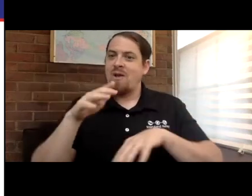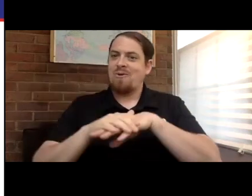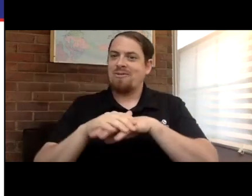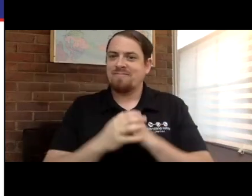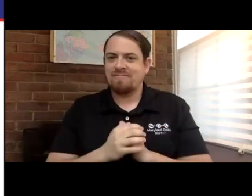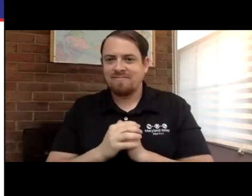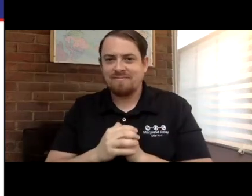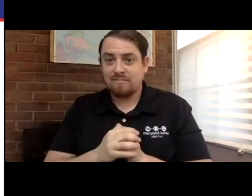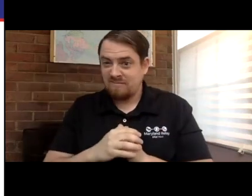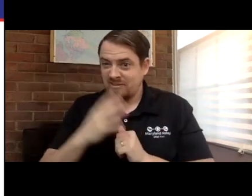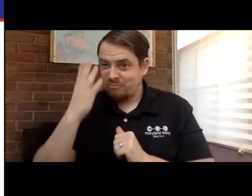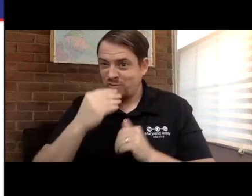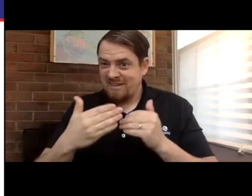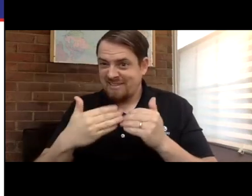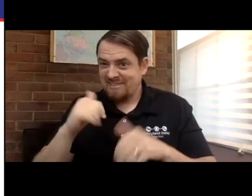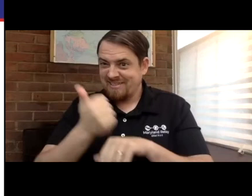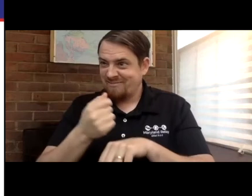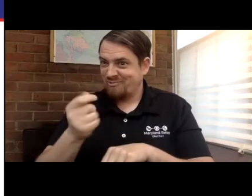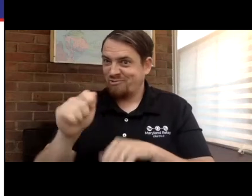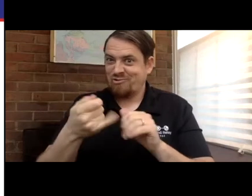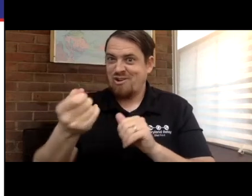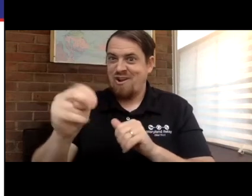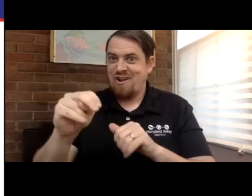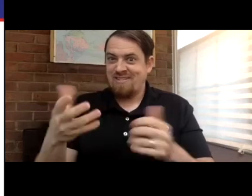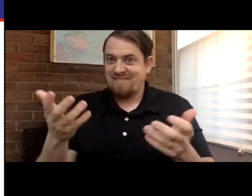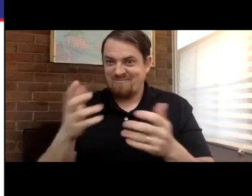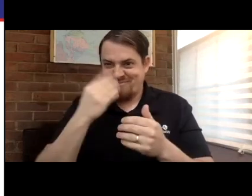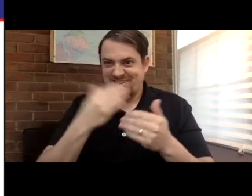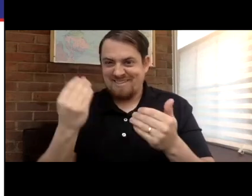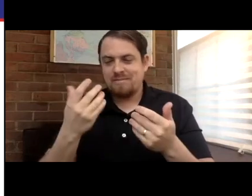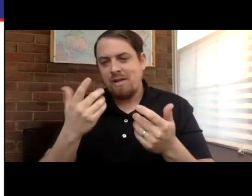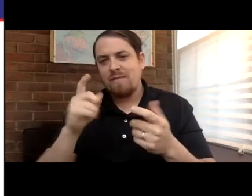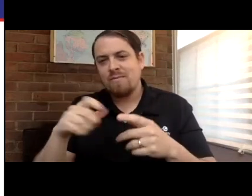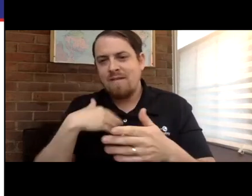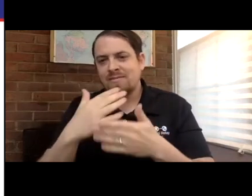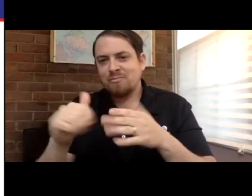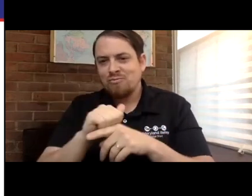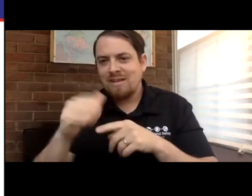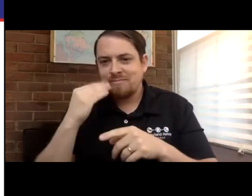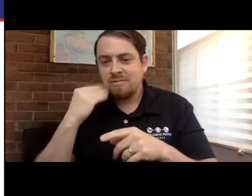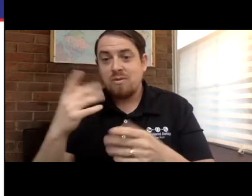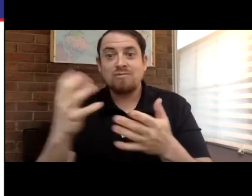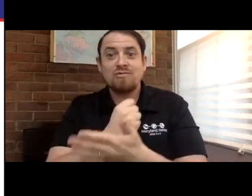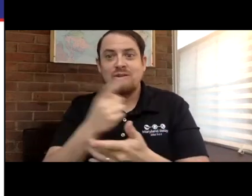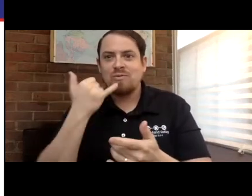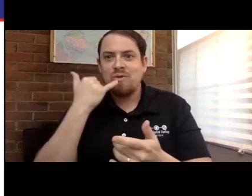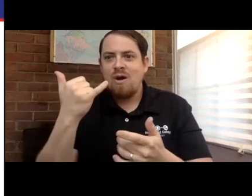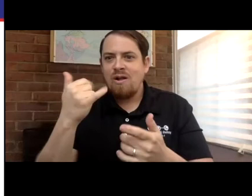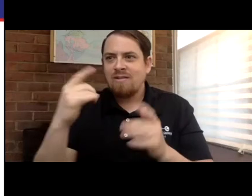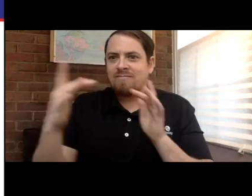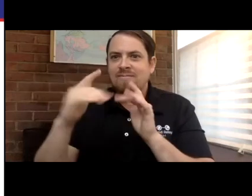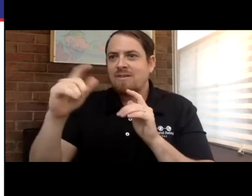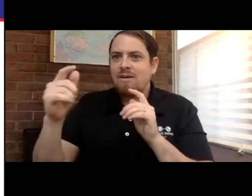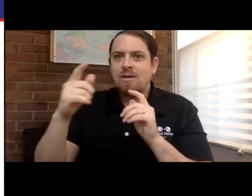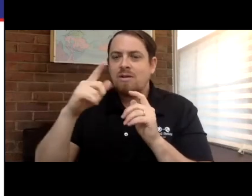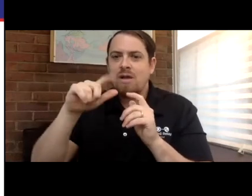that option. And then it's enabled. So, relatively easy to set up and turn on. Of course, it